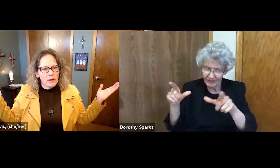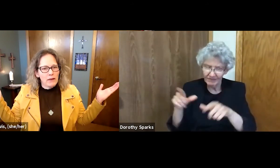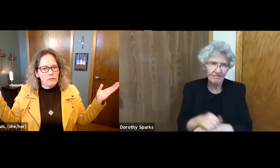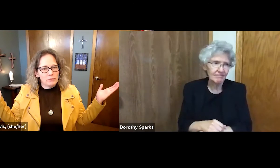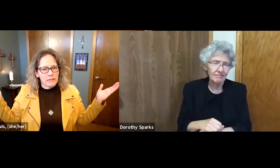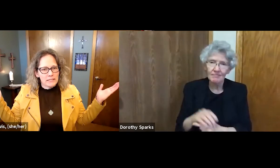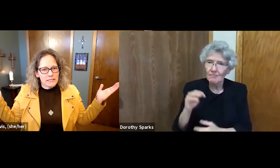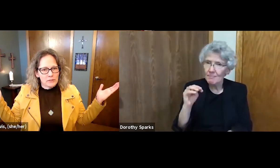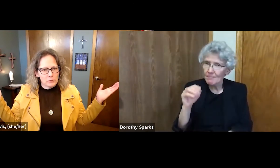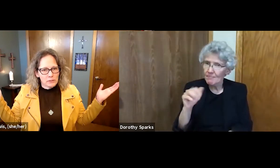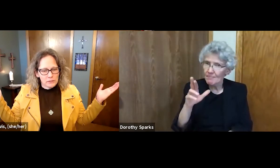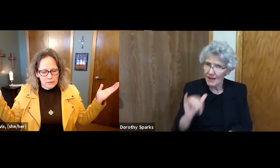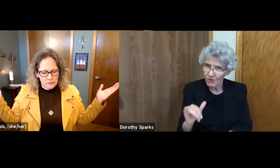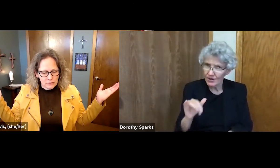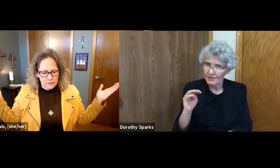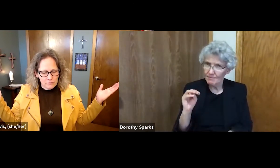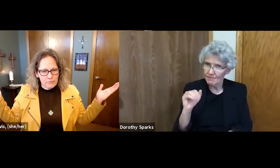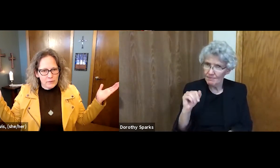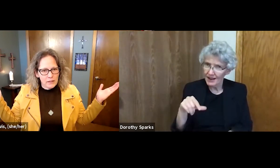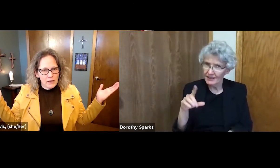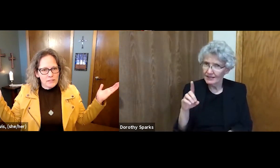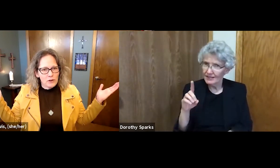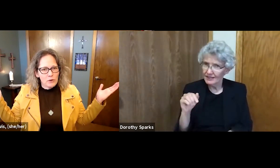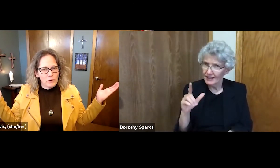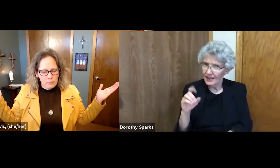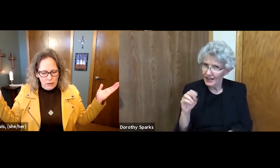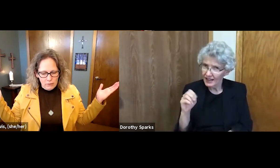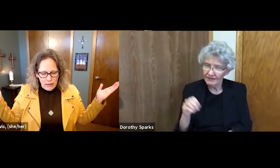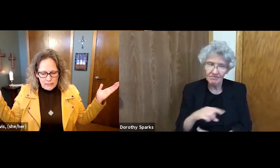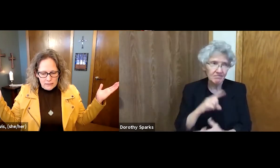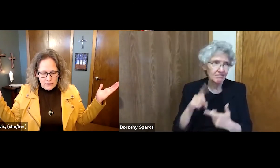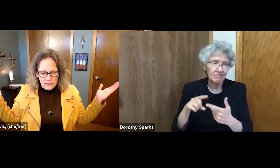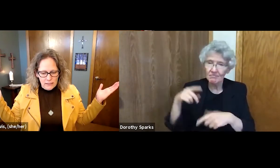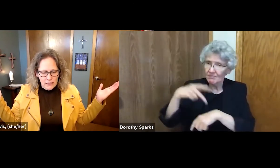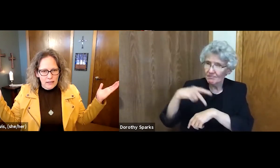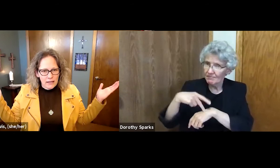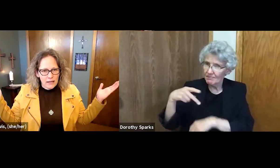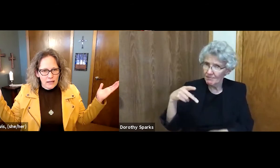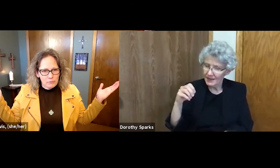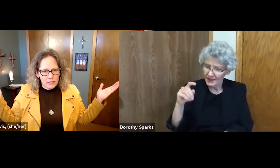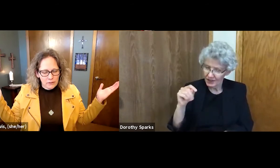every place in the world. And so with Mary Magdalene and Peter